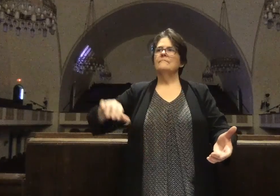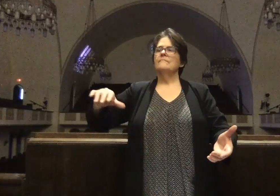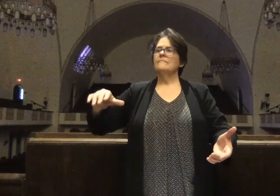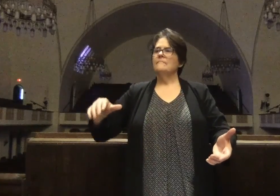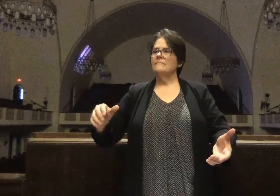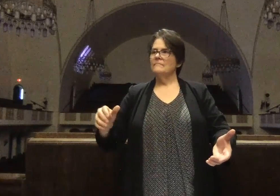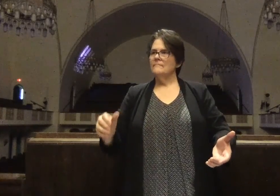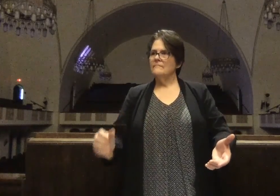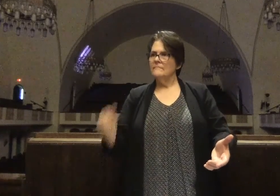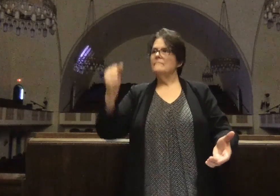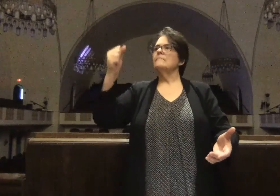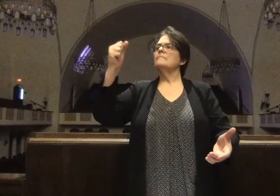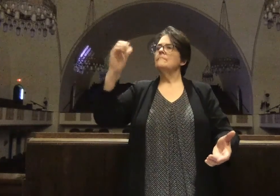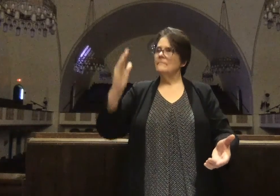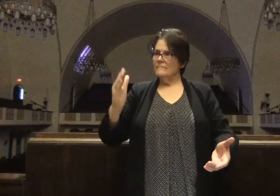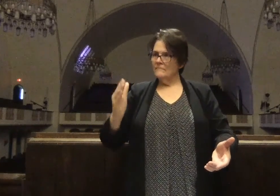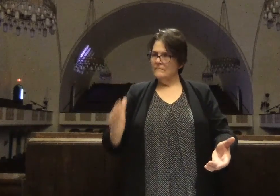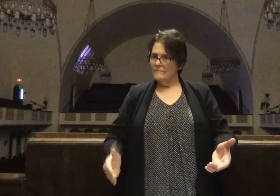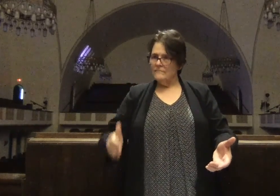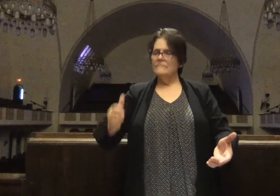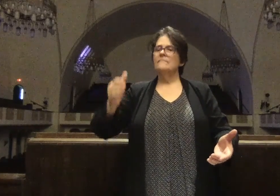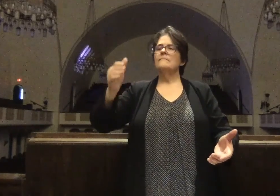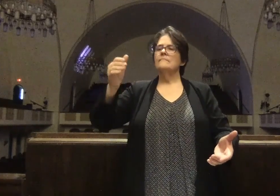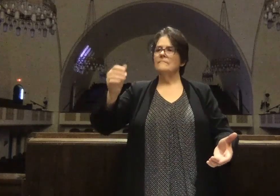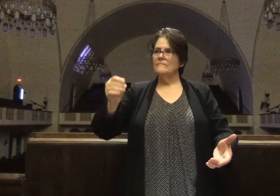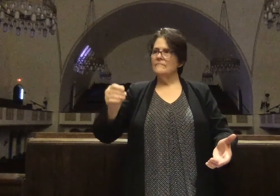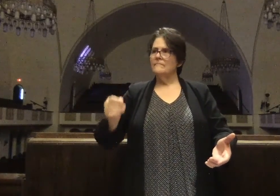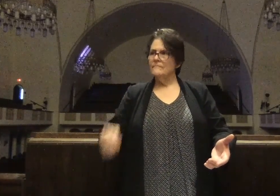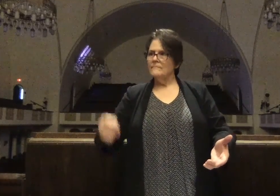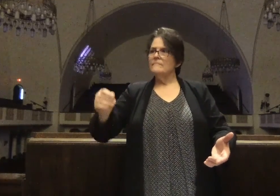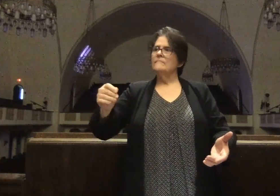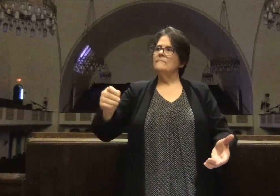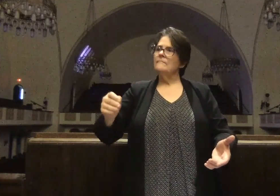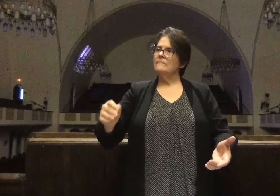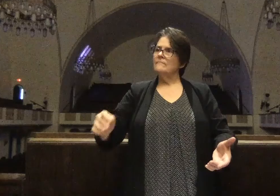what happened to you